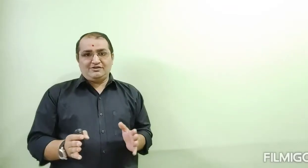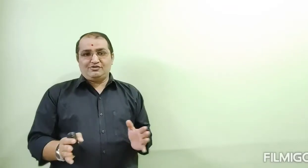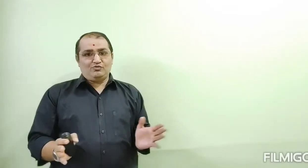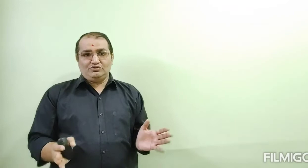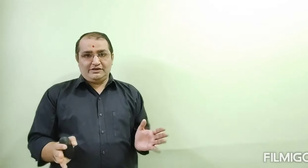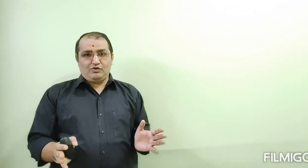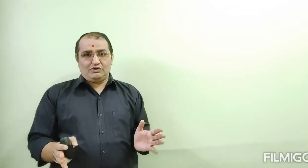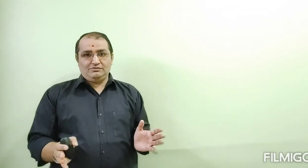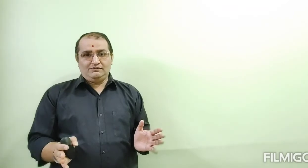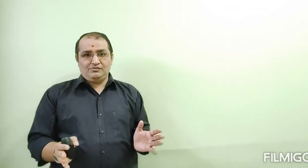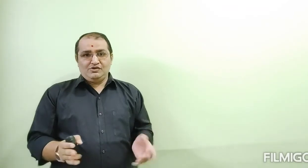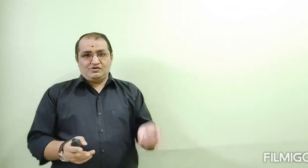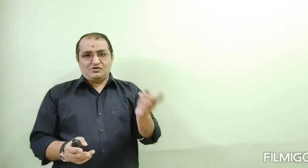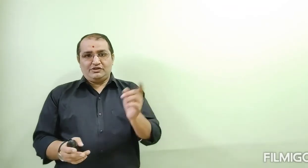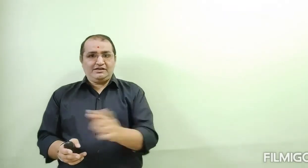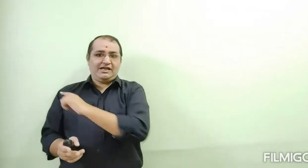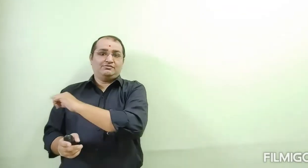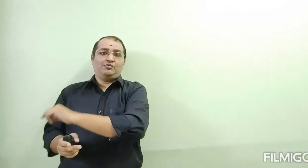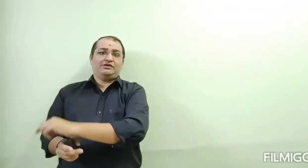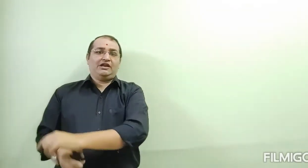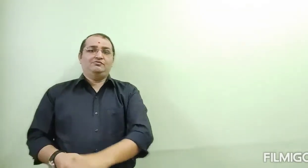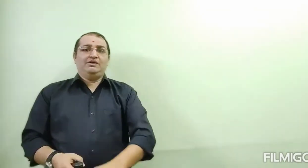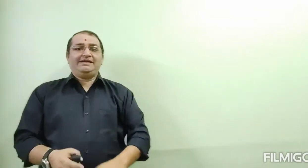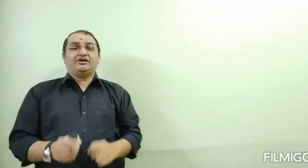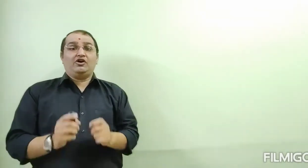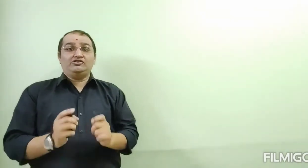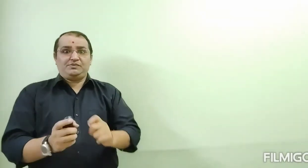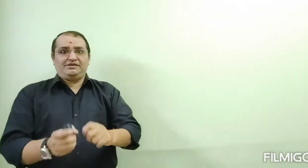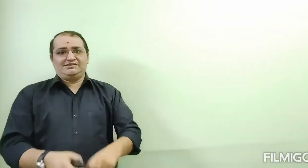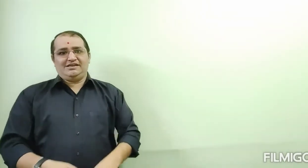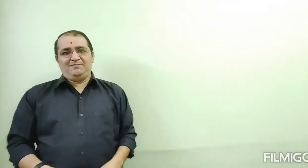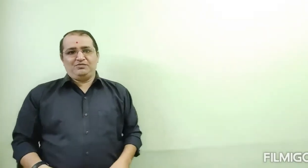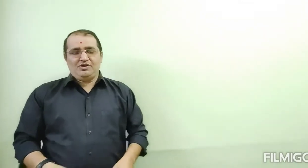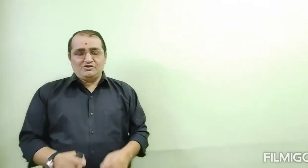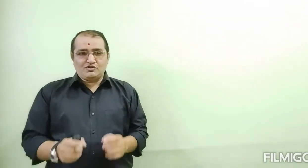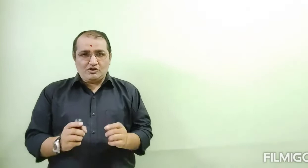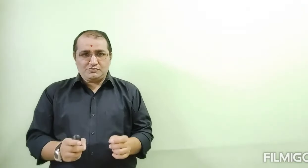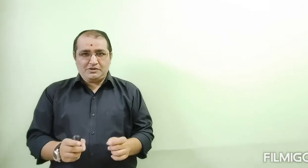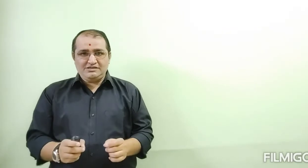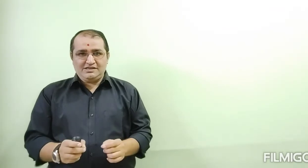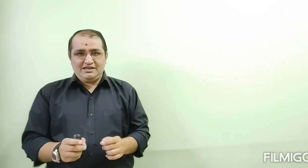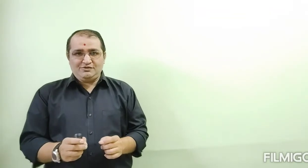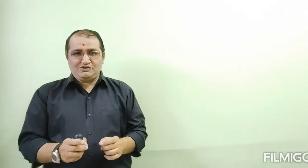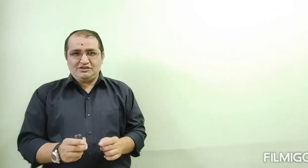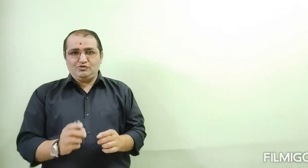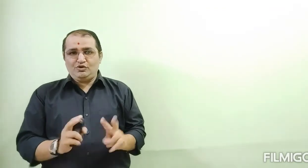go on that war. So, that time, Robert Clare made a conspiracy. So, for conspiracy, selected two people.